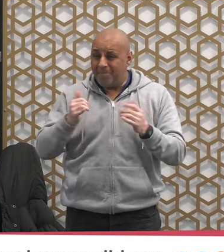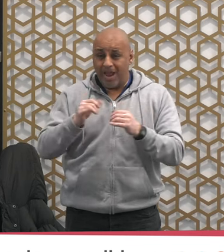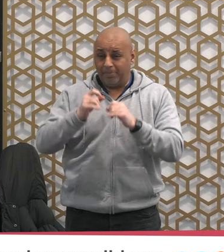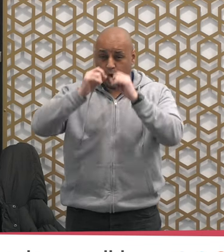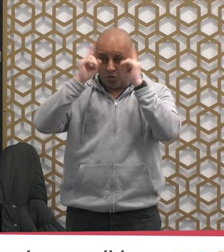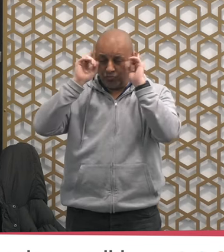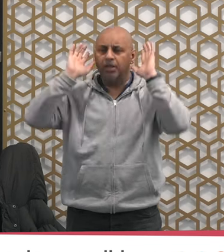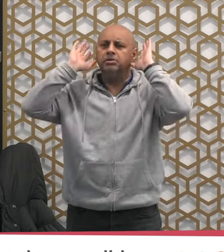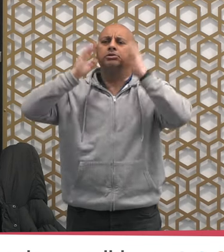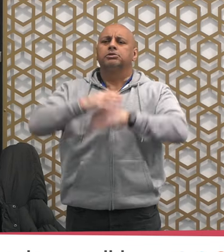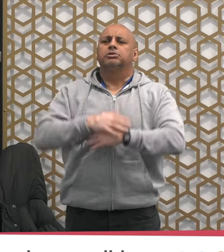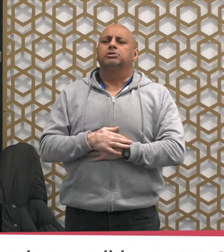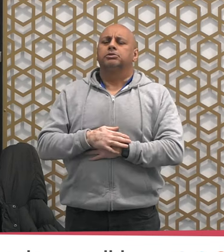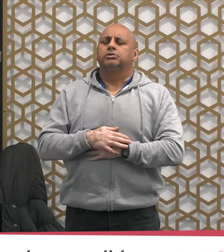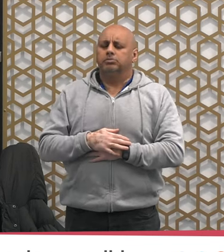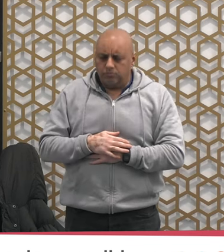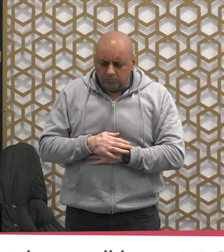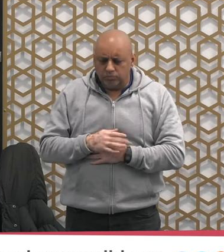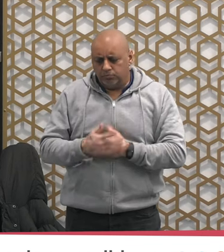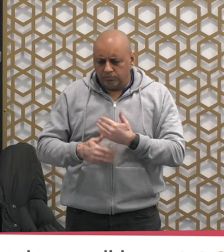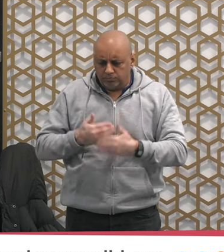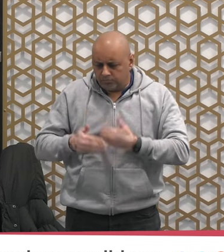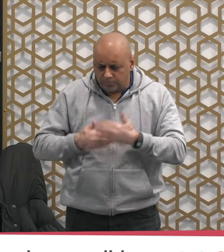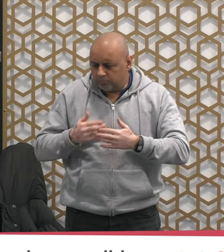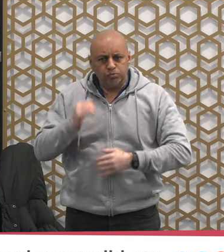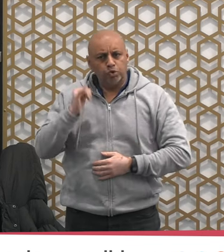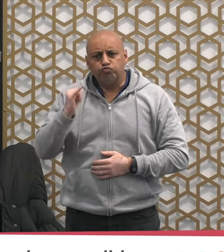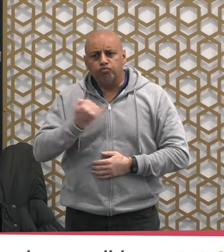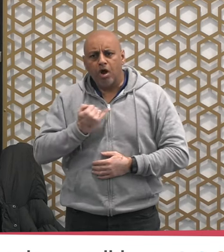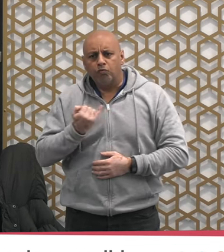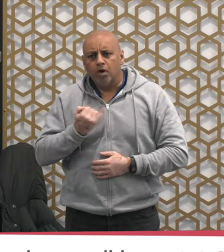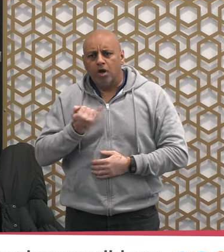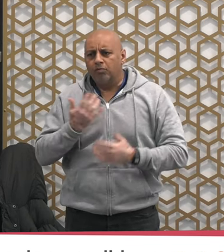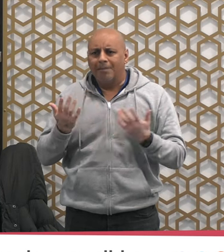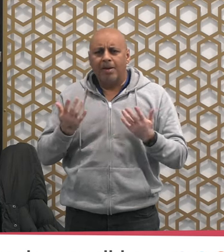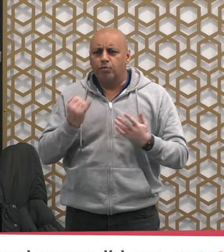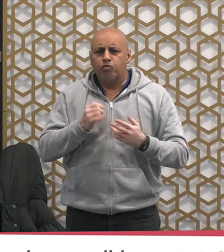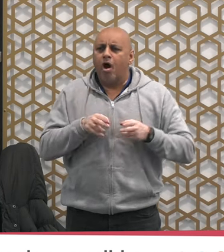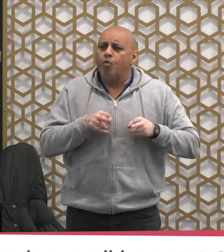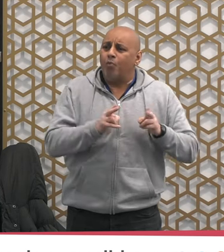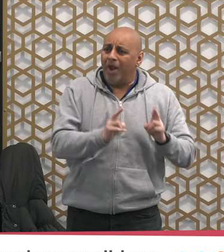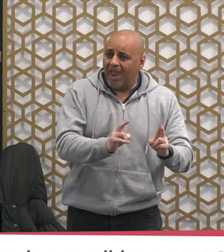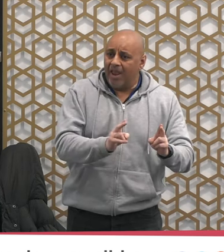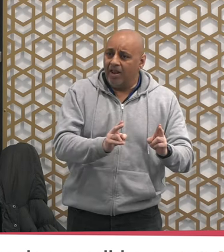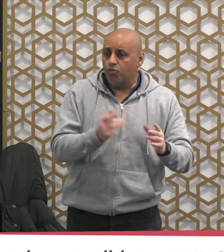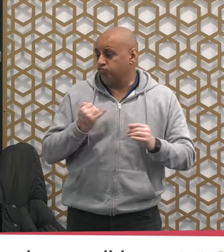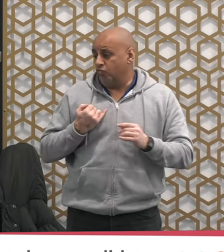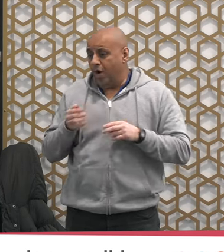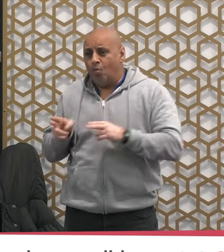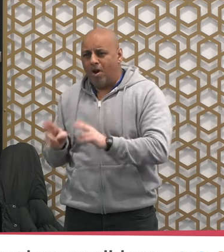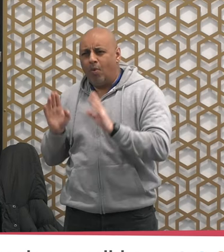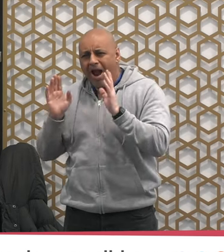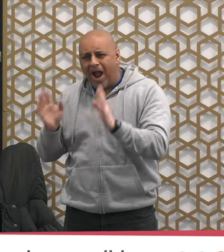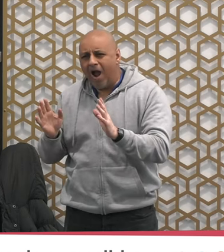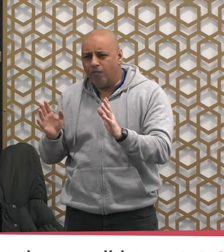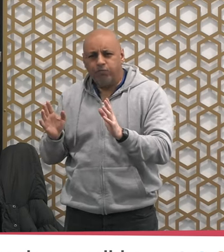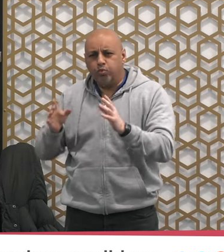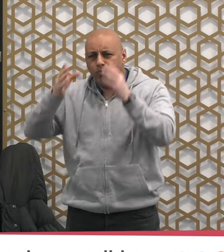salah it is a time to get rectified alhamdulillah for this purpose we held a prayer workshop last weekend and we have